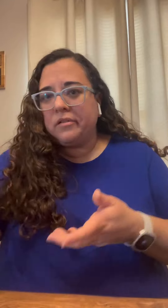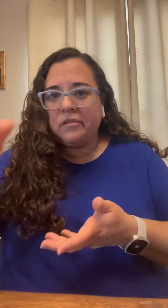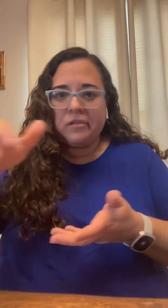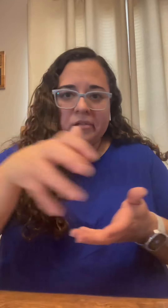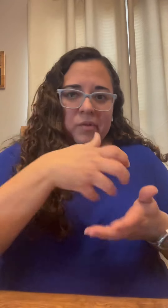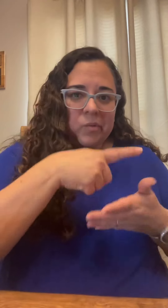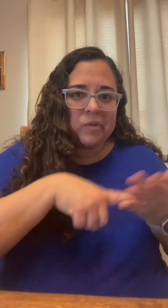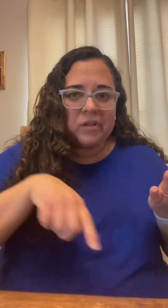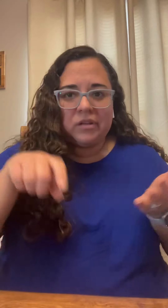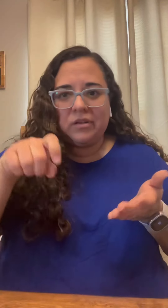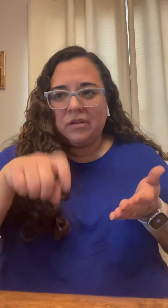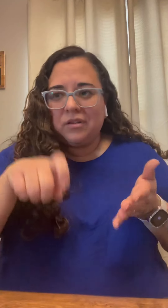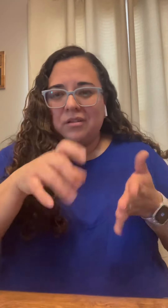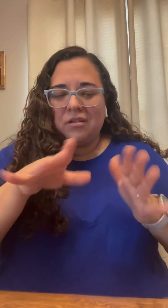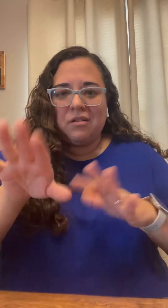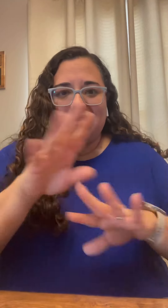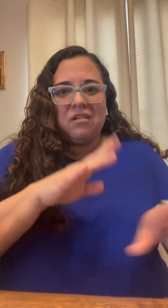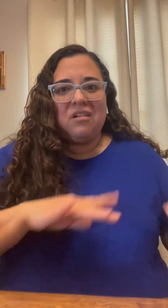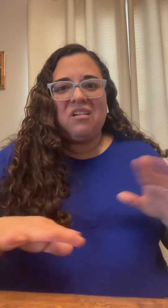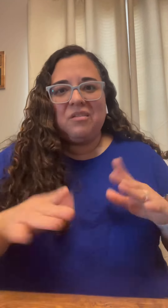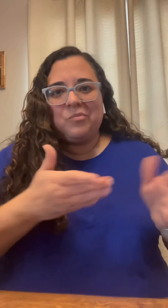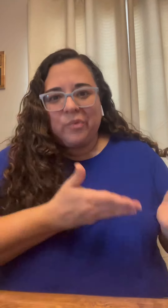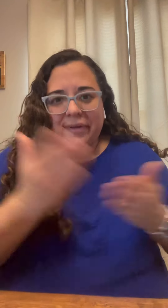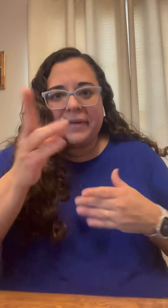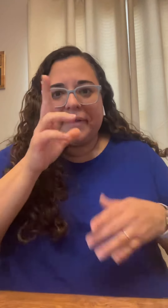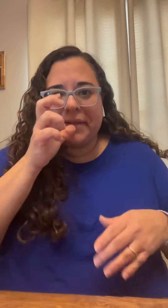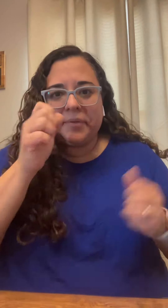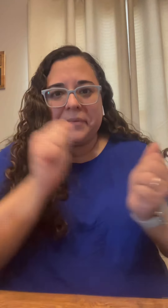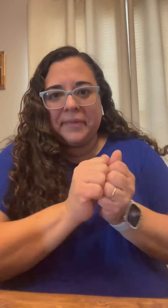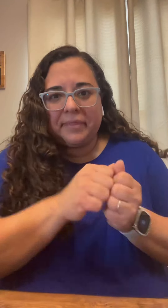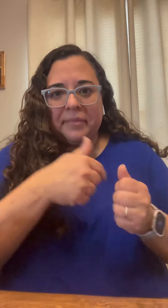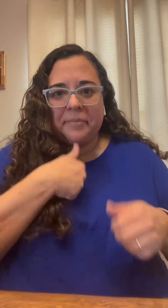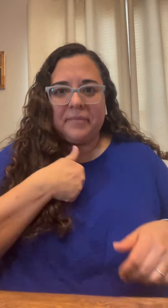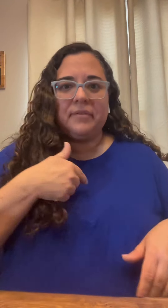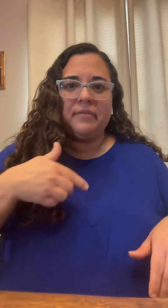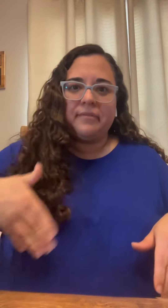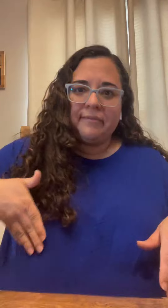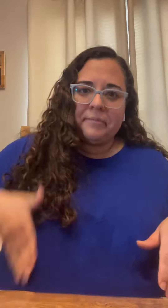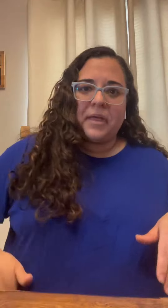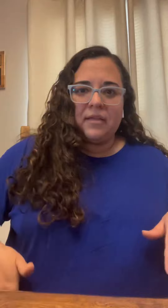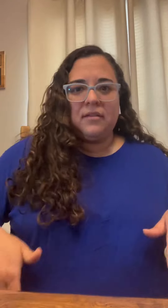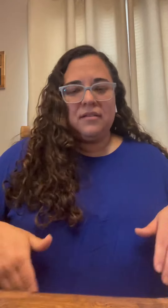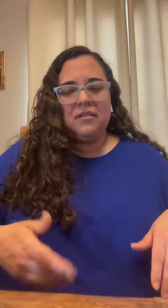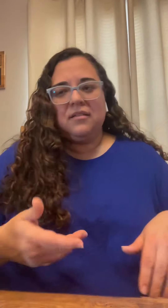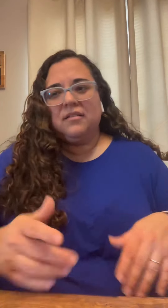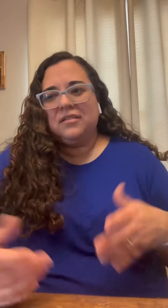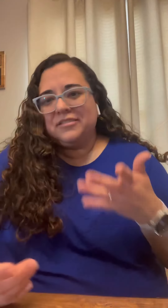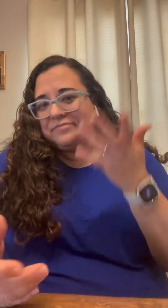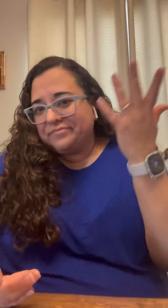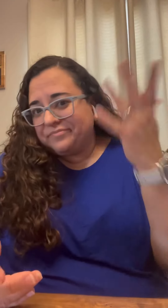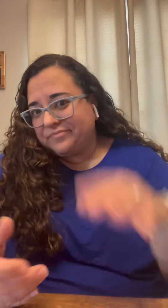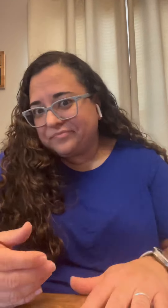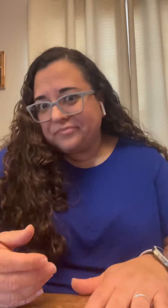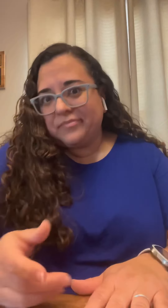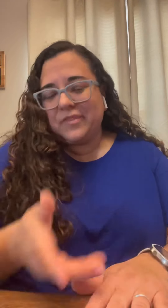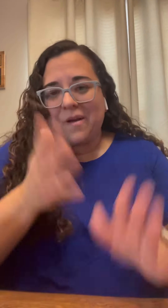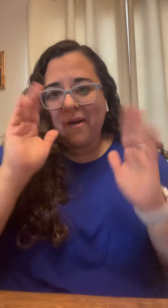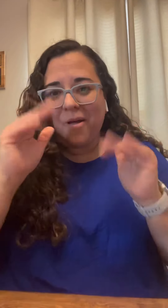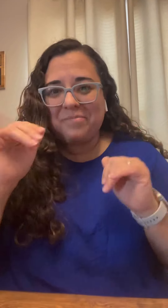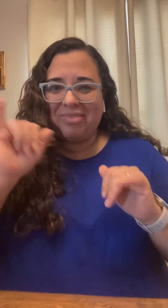but i got you know the basic groceries that i needed and um brought my inhaler with me in my pocket